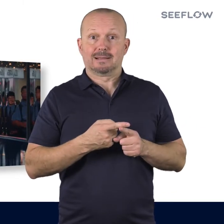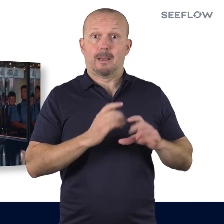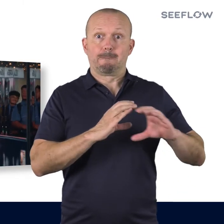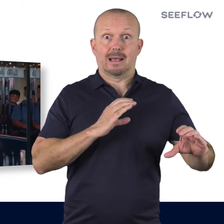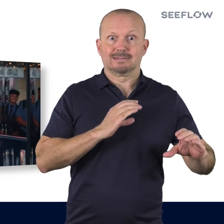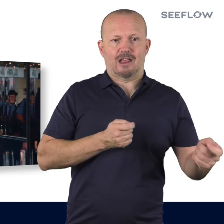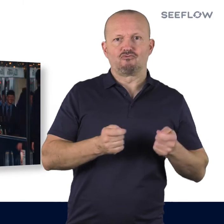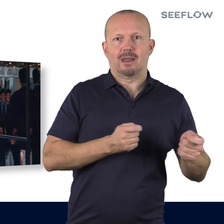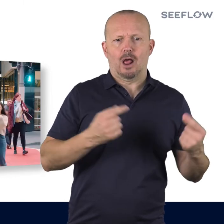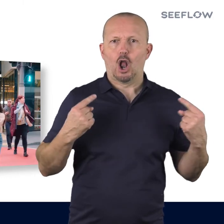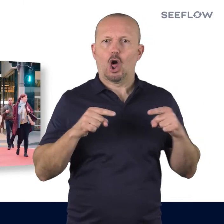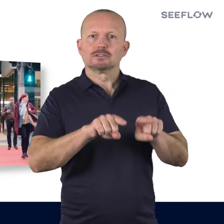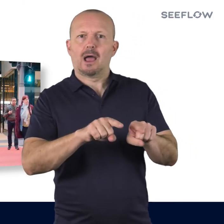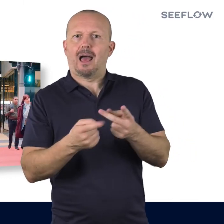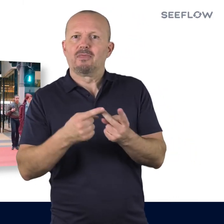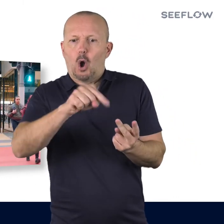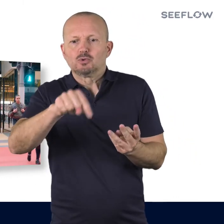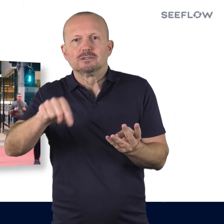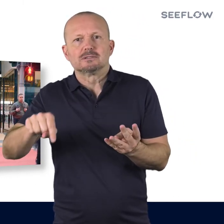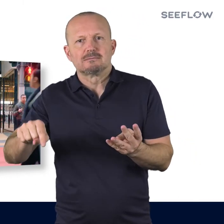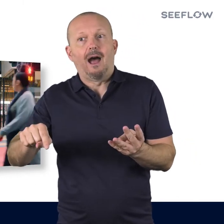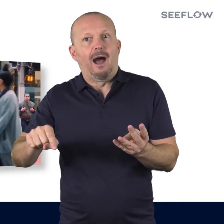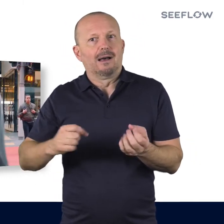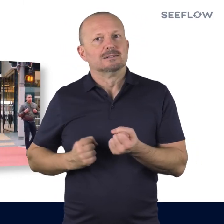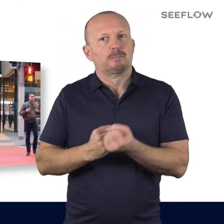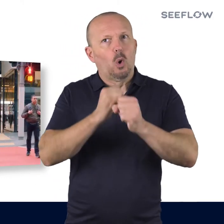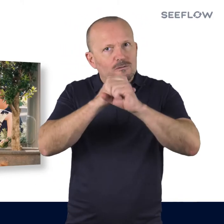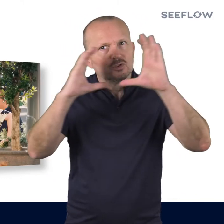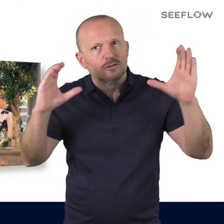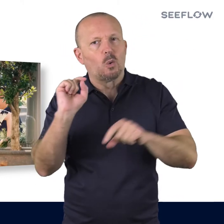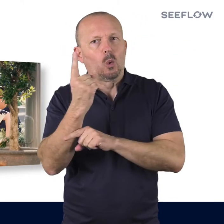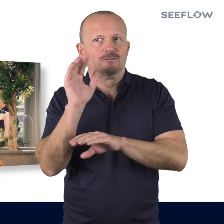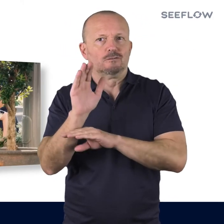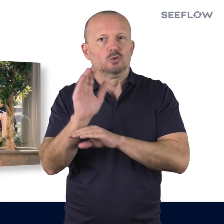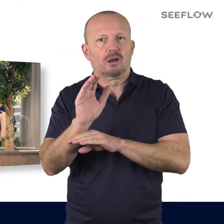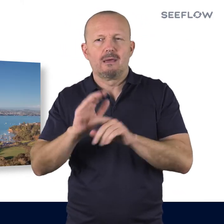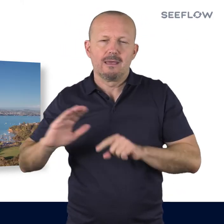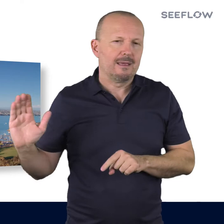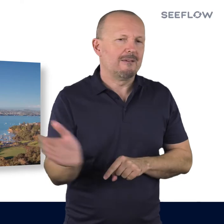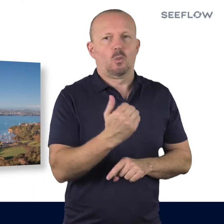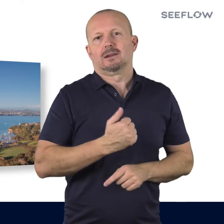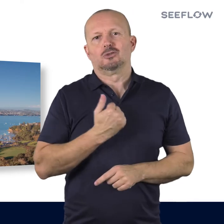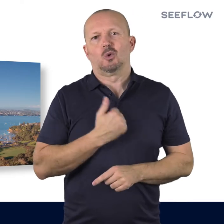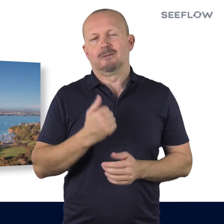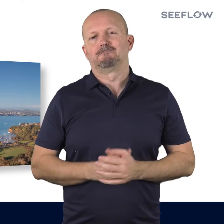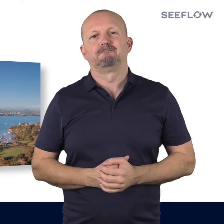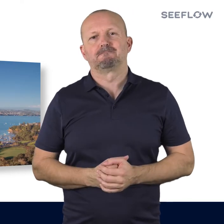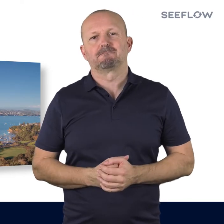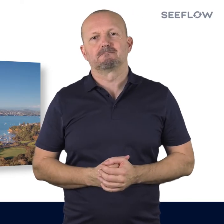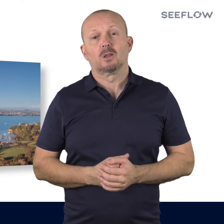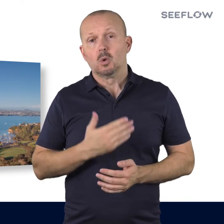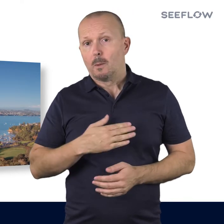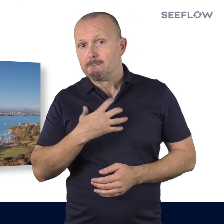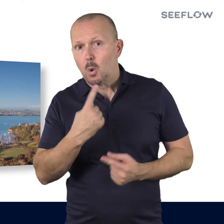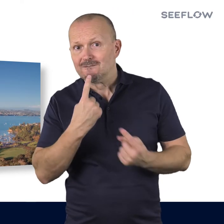in the city centre and support the vision for Tāmaki Makaurau as a place for everyone to enjoy. For more information